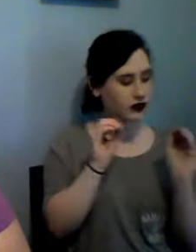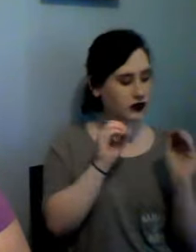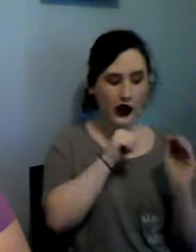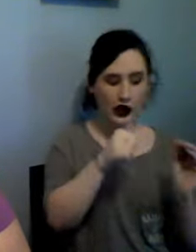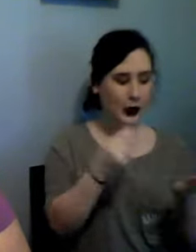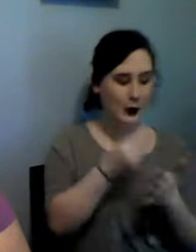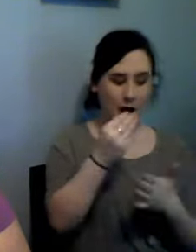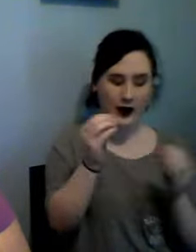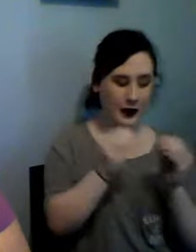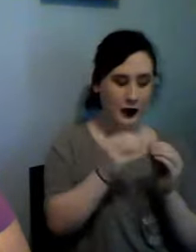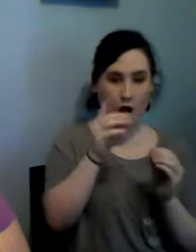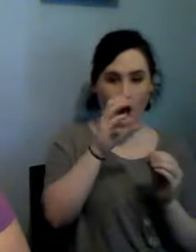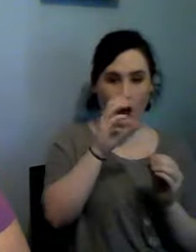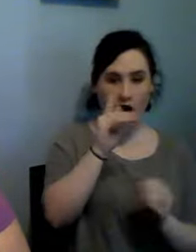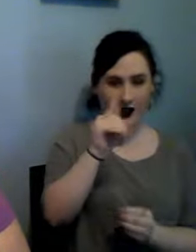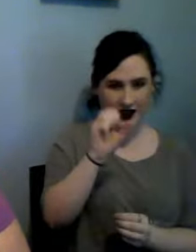and stuff